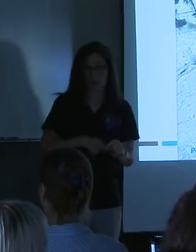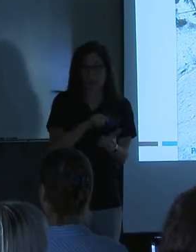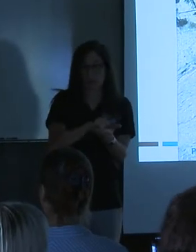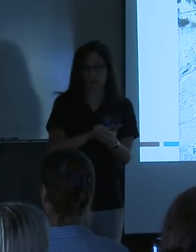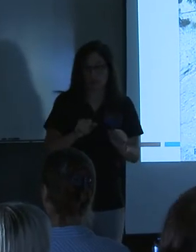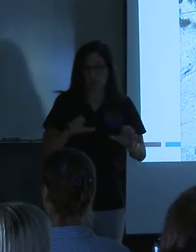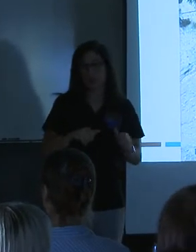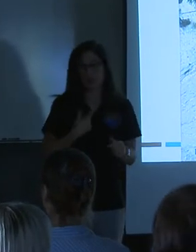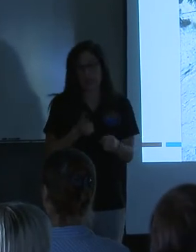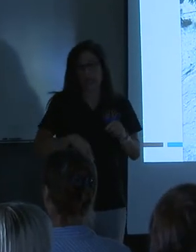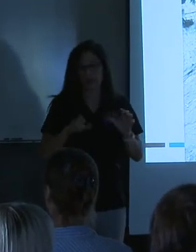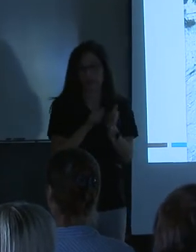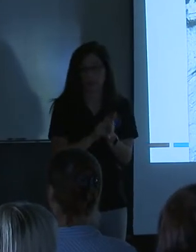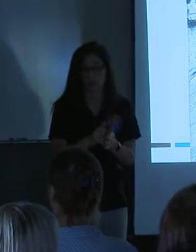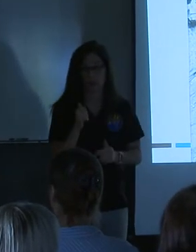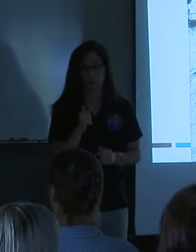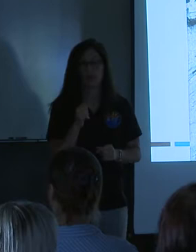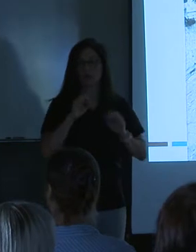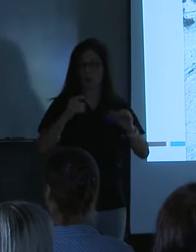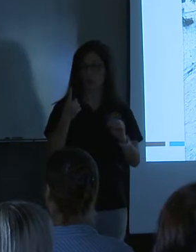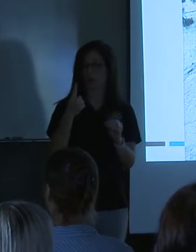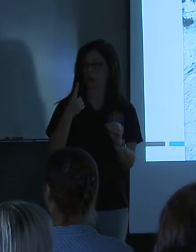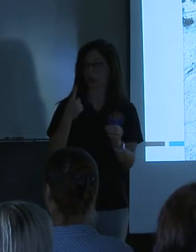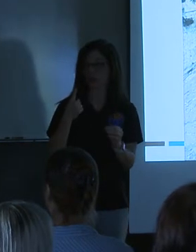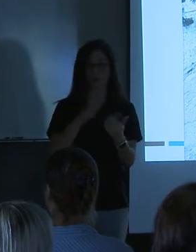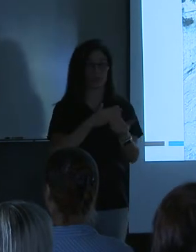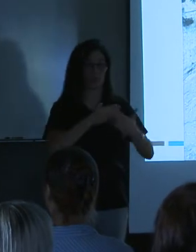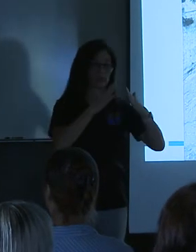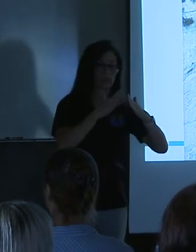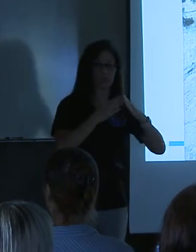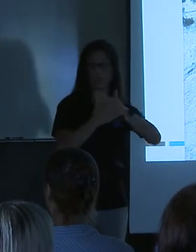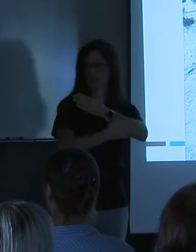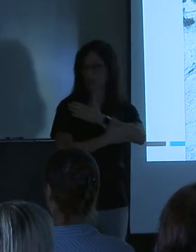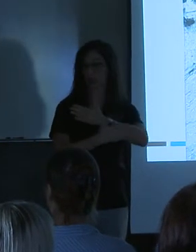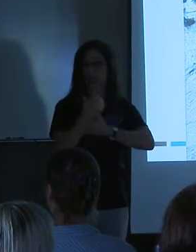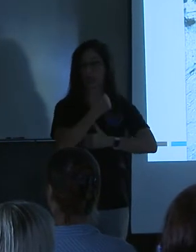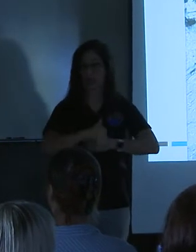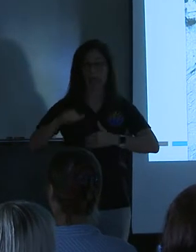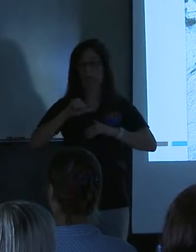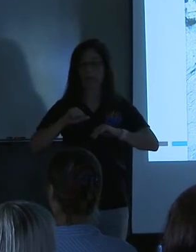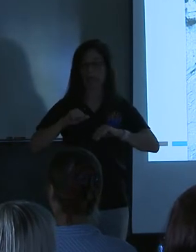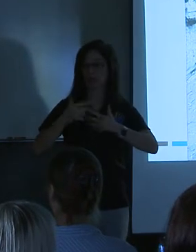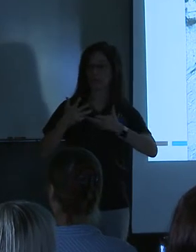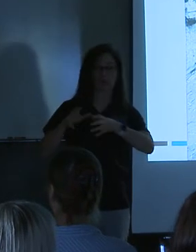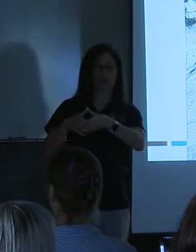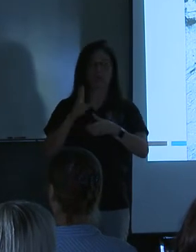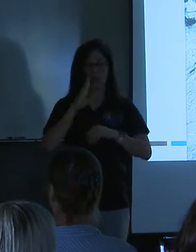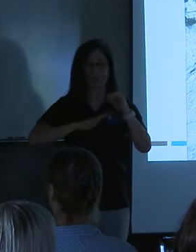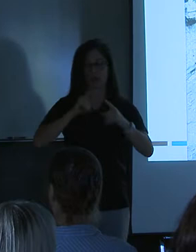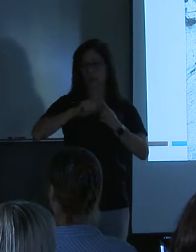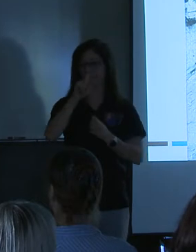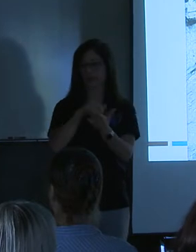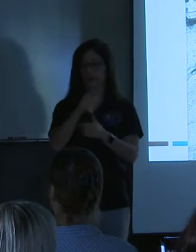that. We won't do that. Nobody in, whether it be city, county, any entity is not going to build to a thousand-year rain event.